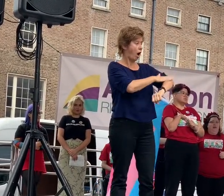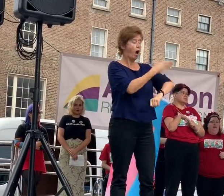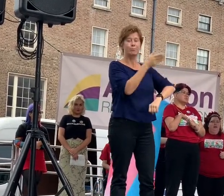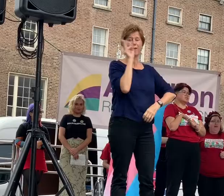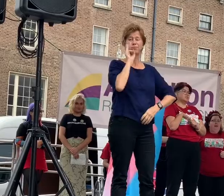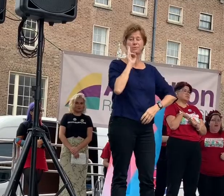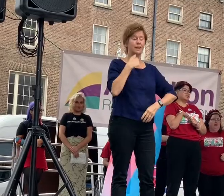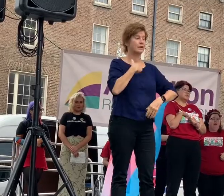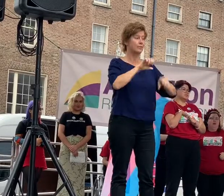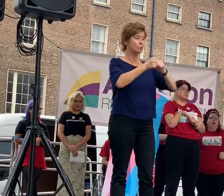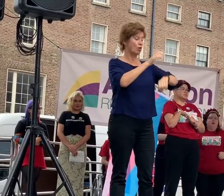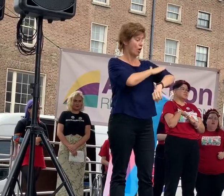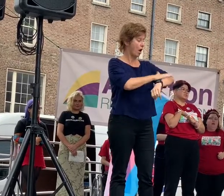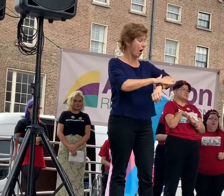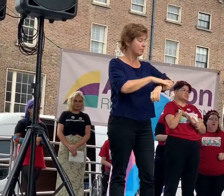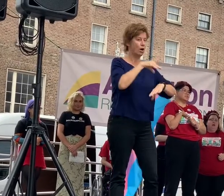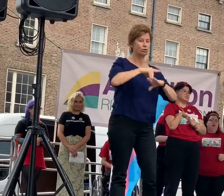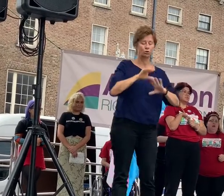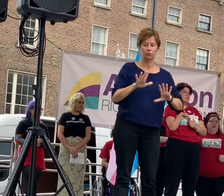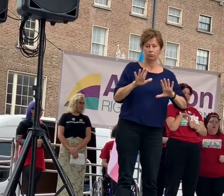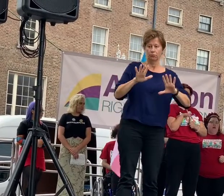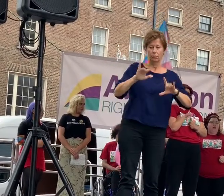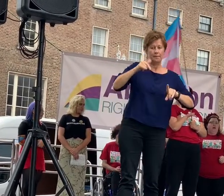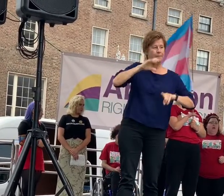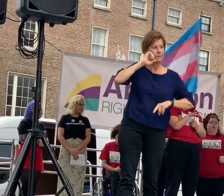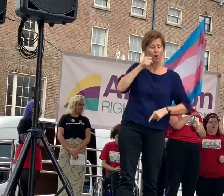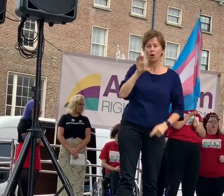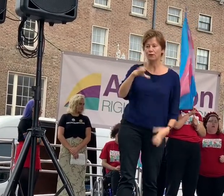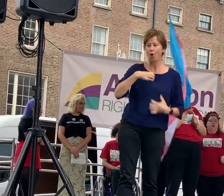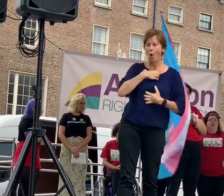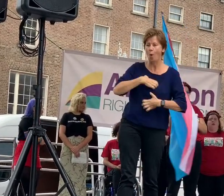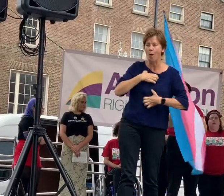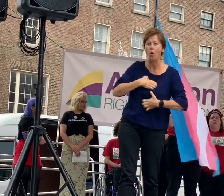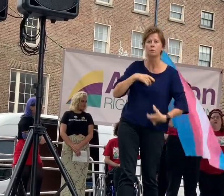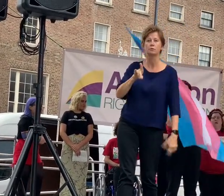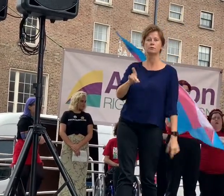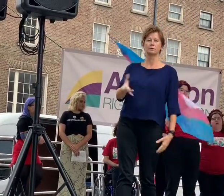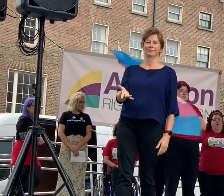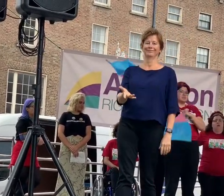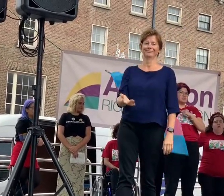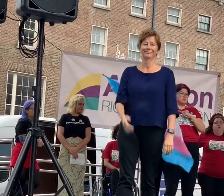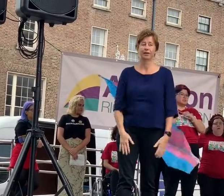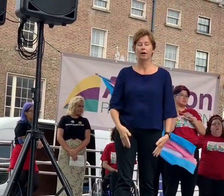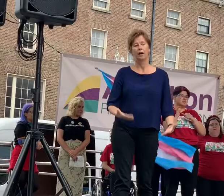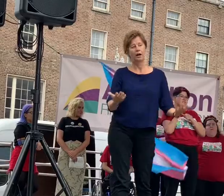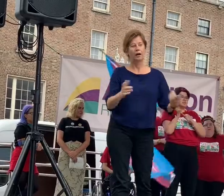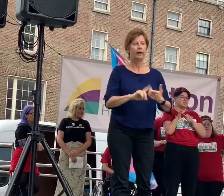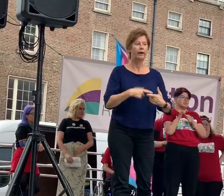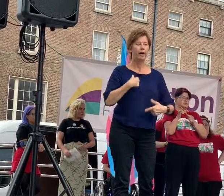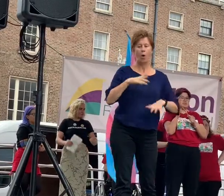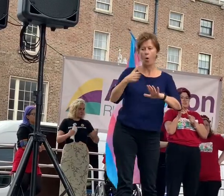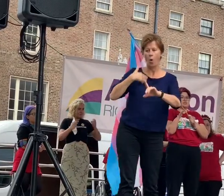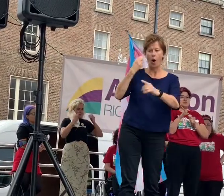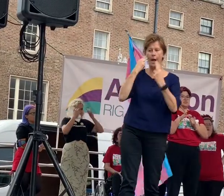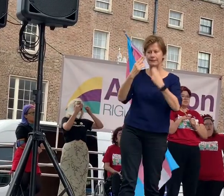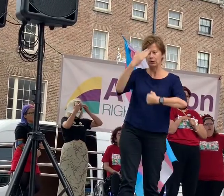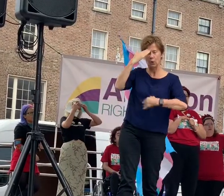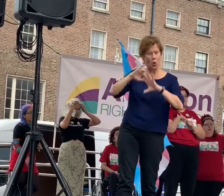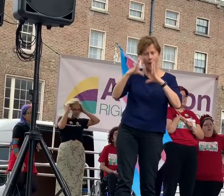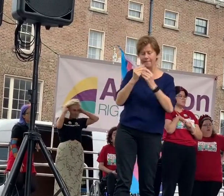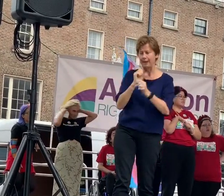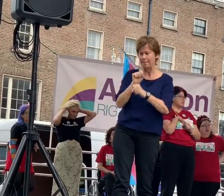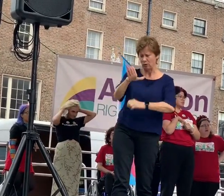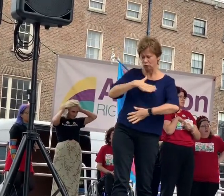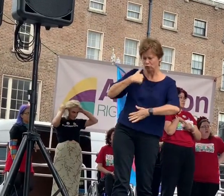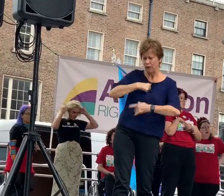the doctor will go, oh, it must be because of your hormones. Or, I need to know everything about your hormones and surgeries before I can treat